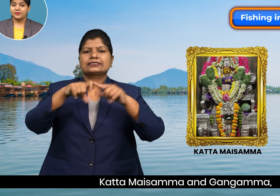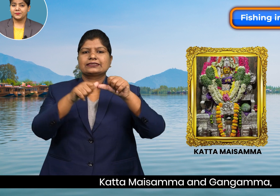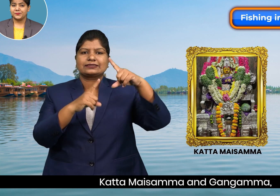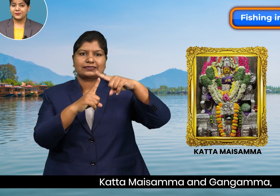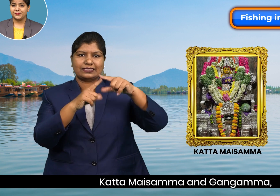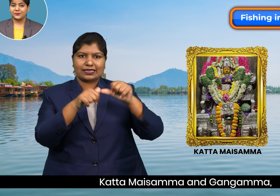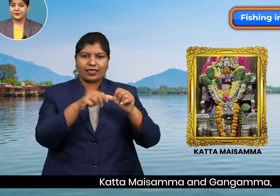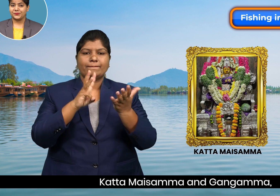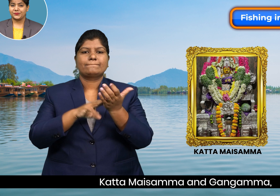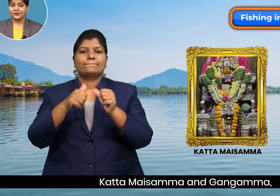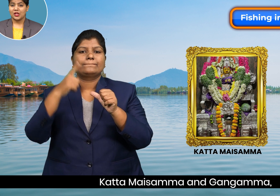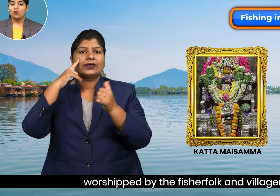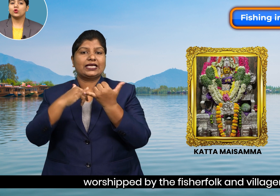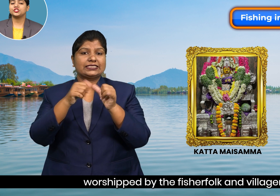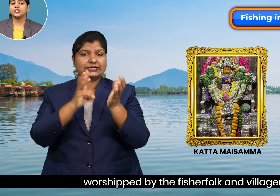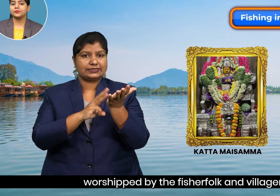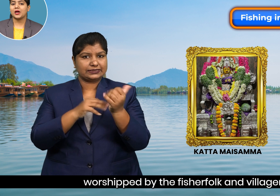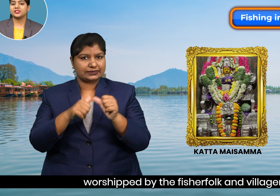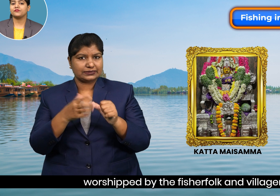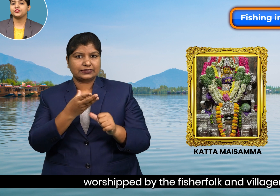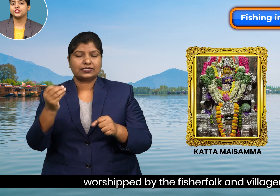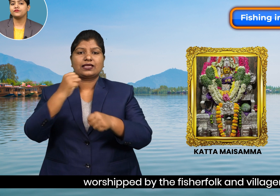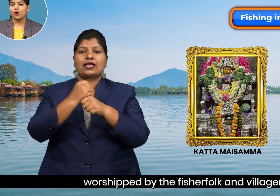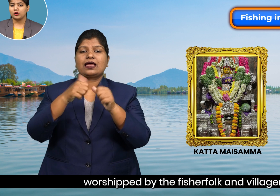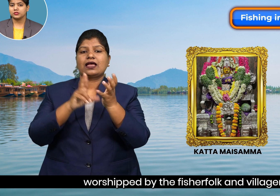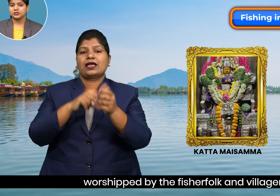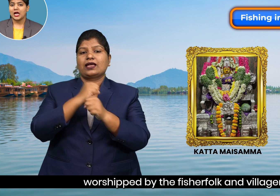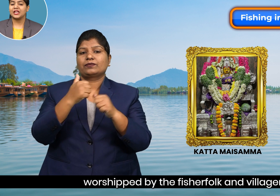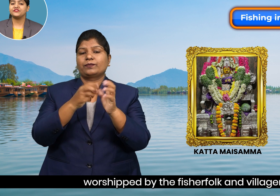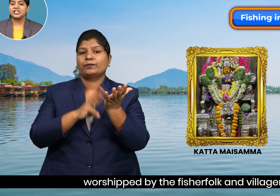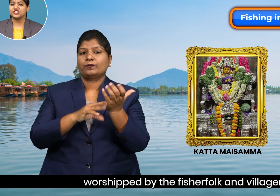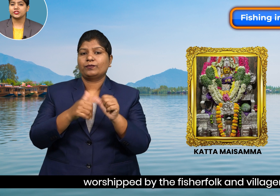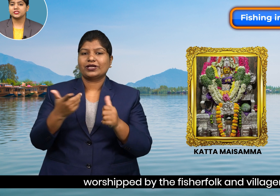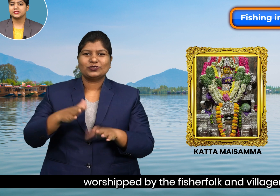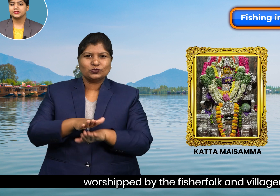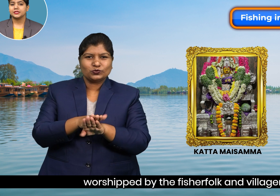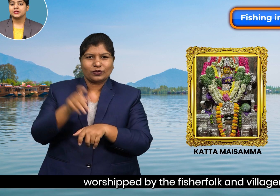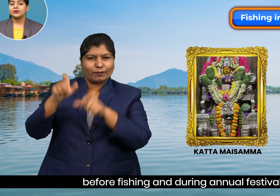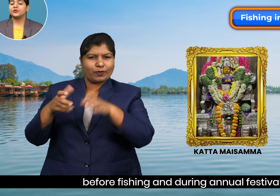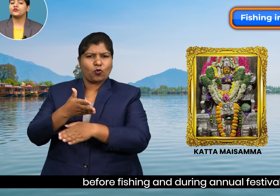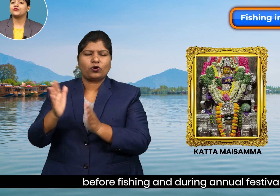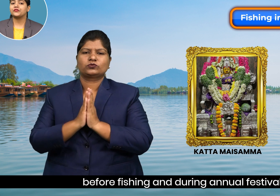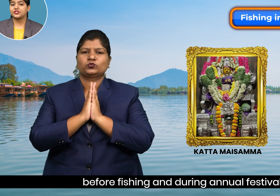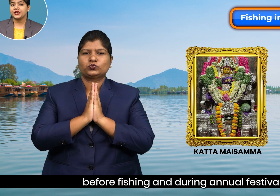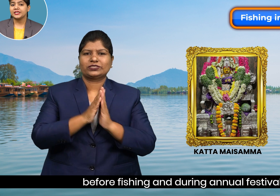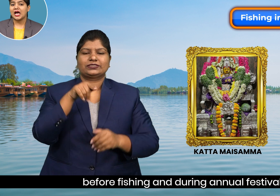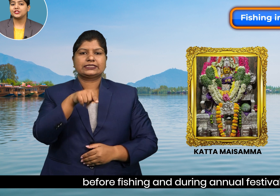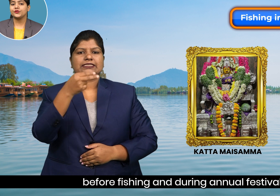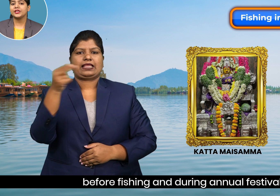worshipped by the fisher fork and villagers before fishing and during